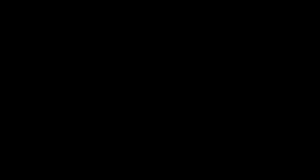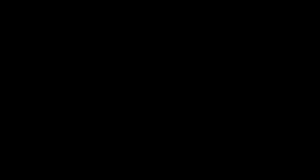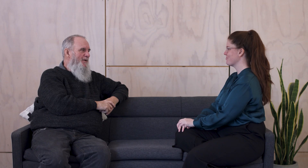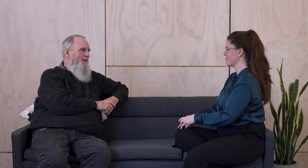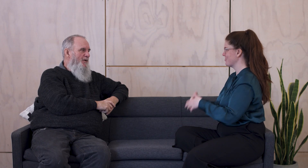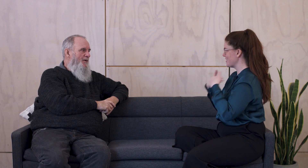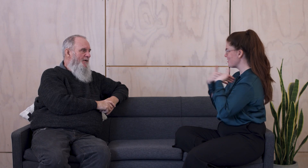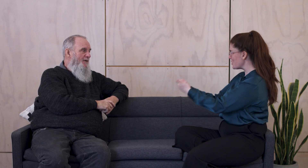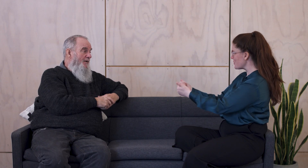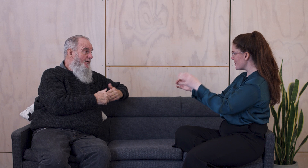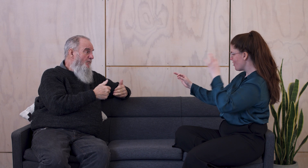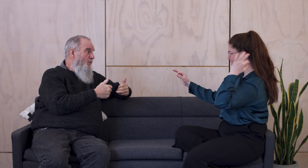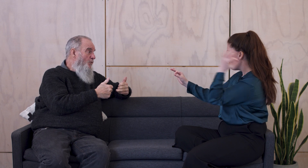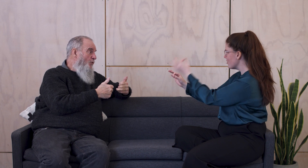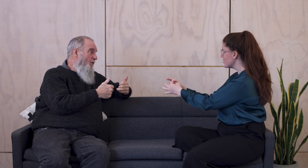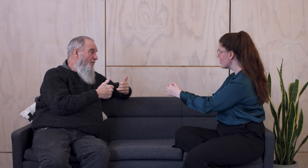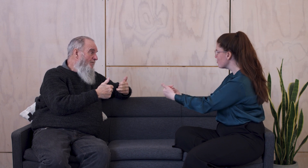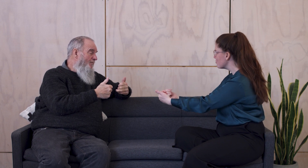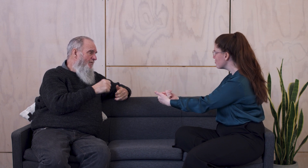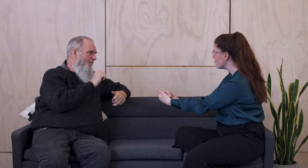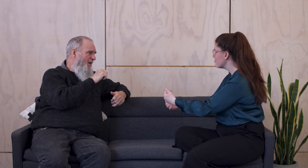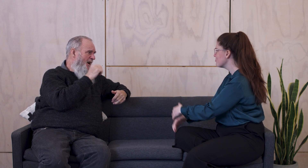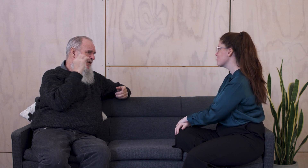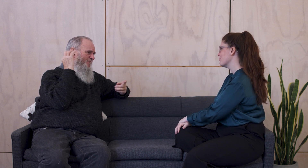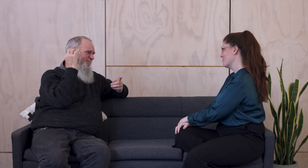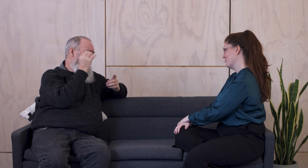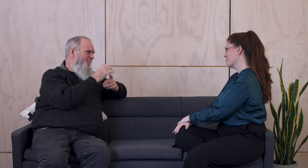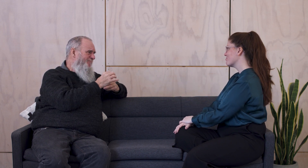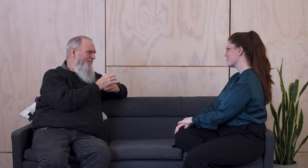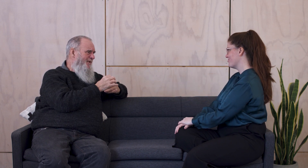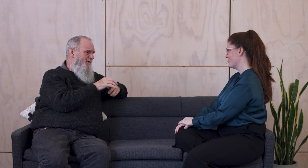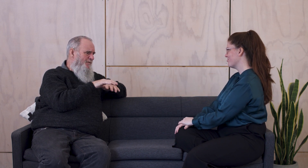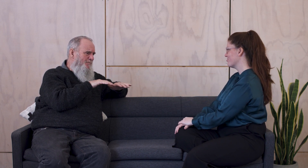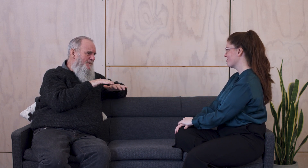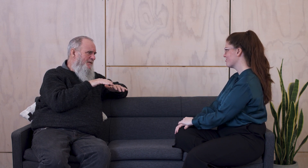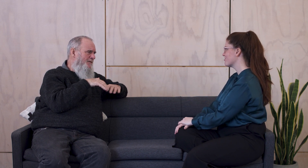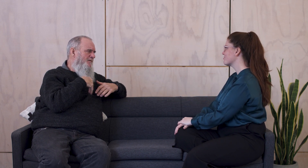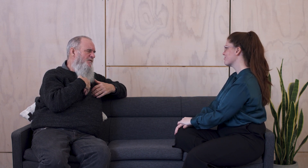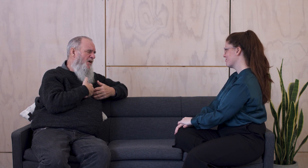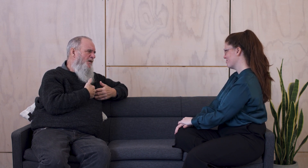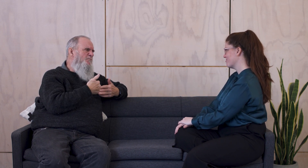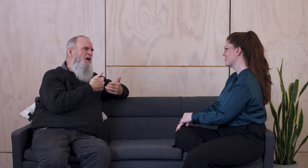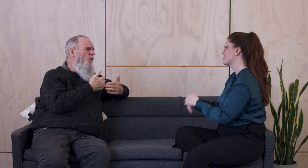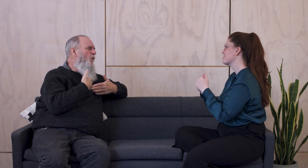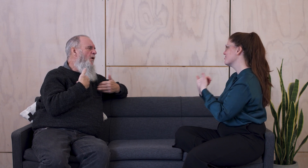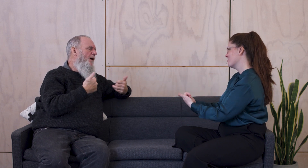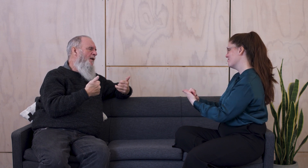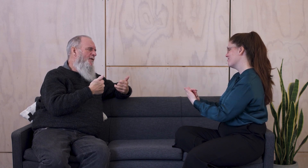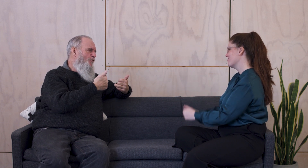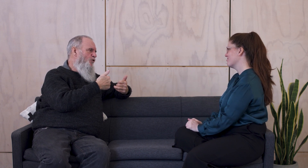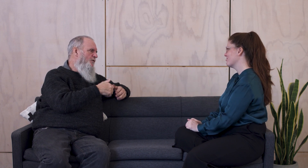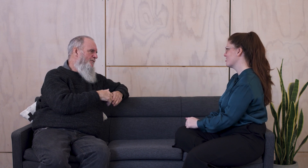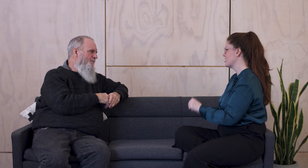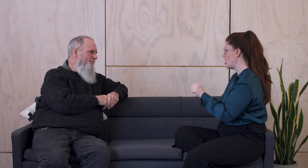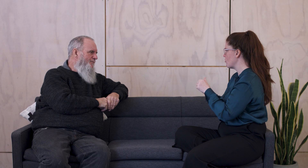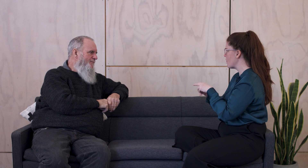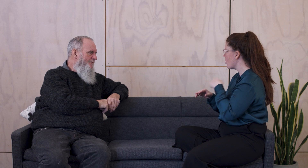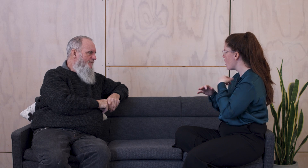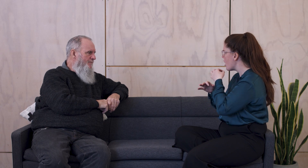How are you? It's been ages. Yes, I'm good. It has been a while. I've been fairly busy, tired, but doing well. That's good. Is it